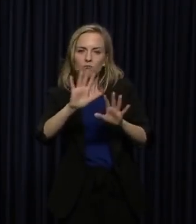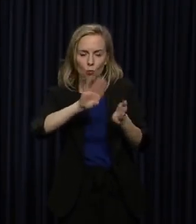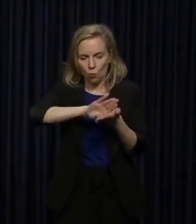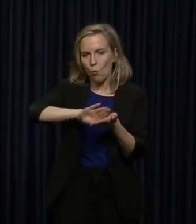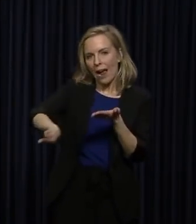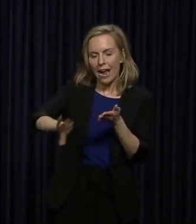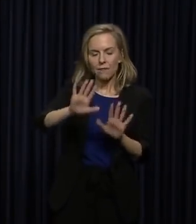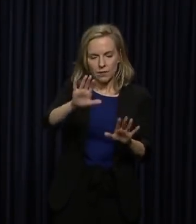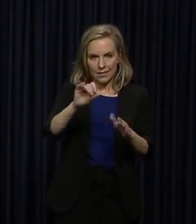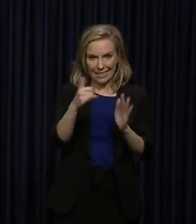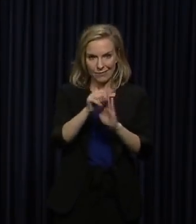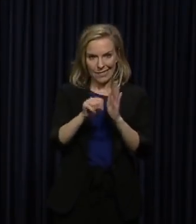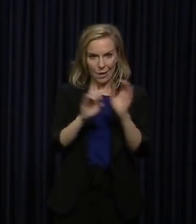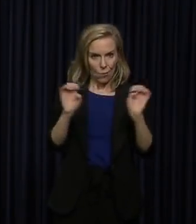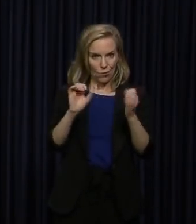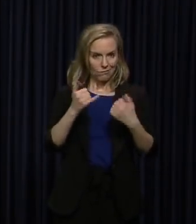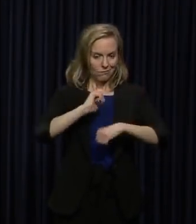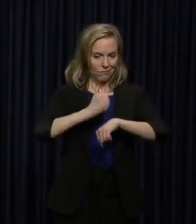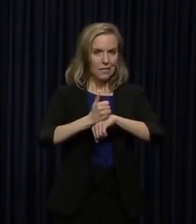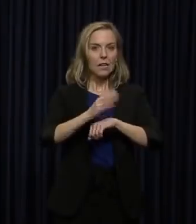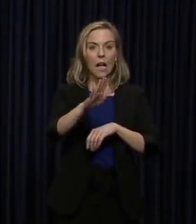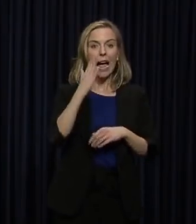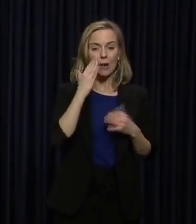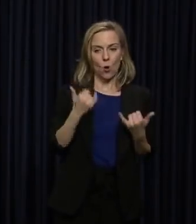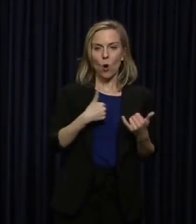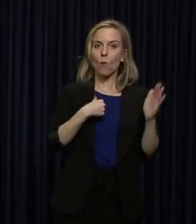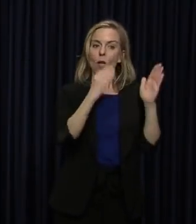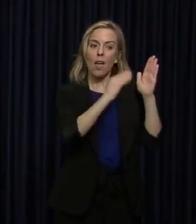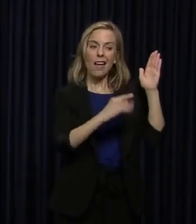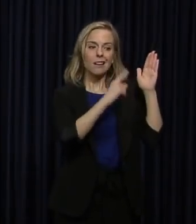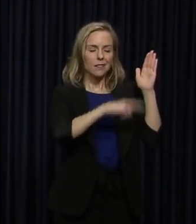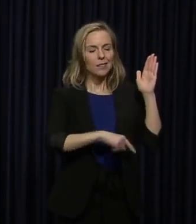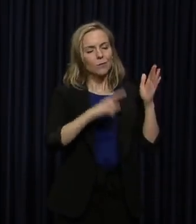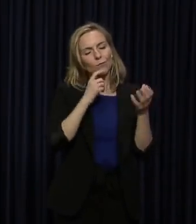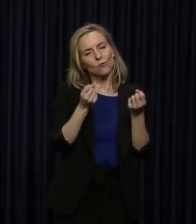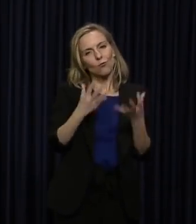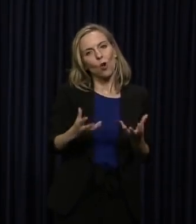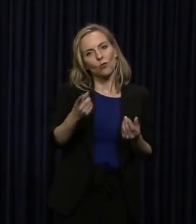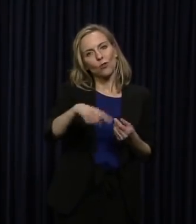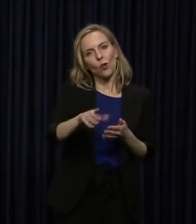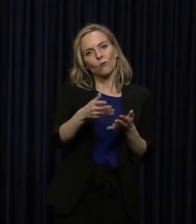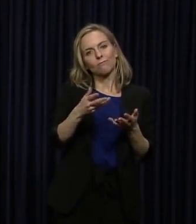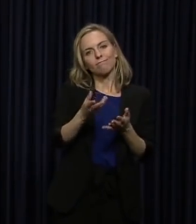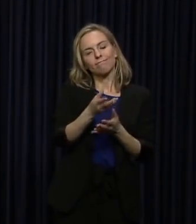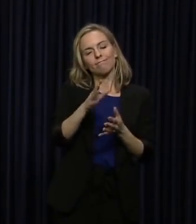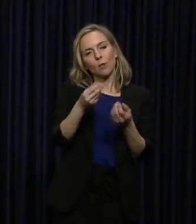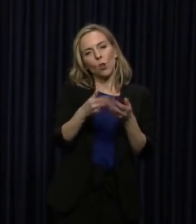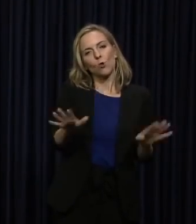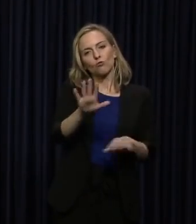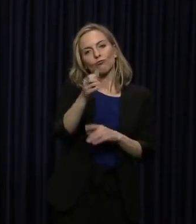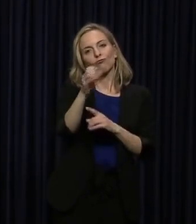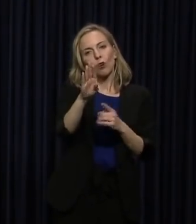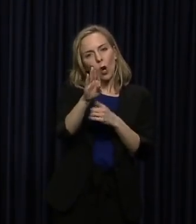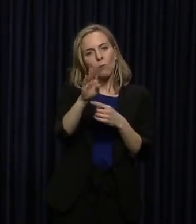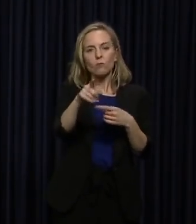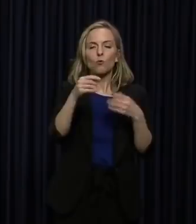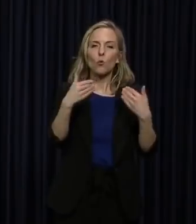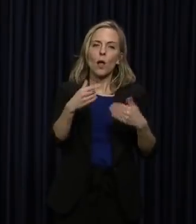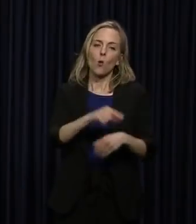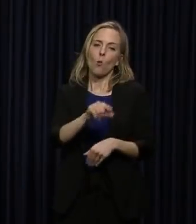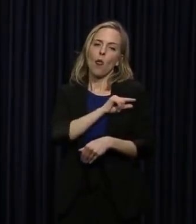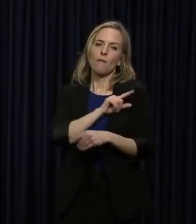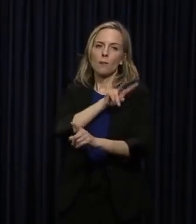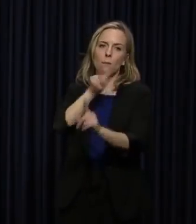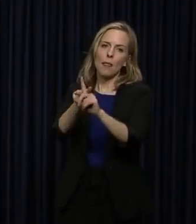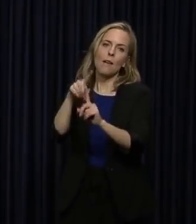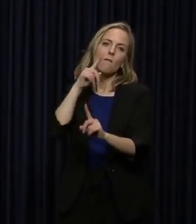effect. We know that the steps we're taking are going to cause people to lose their job. We want you to be able to qualify for unemployment, and